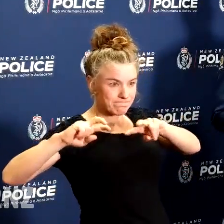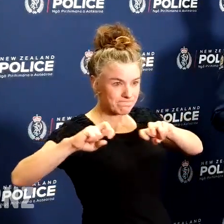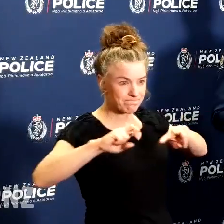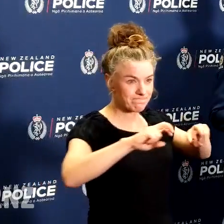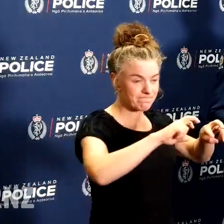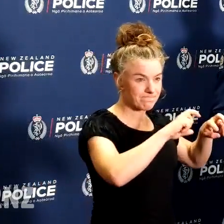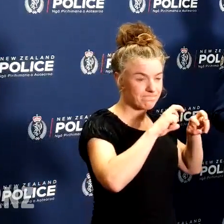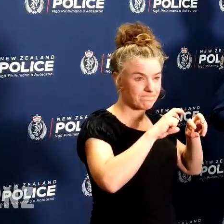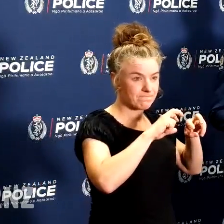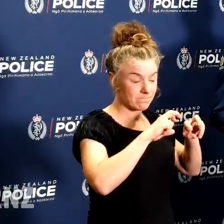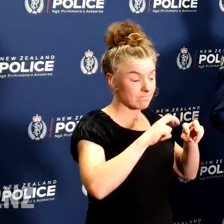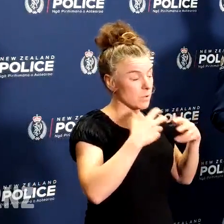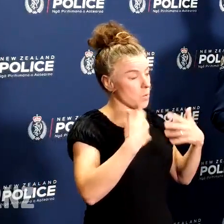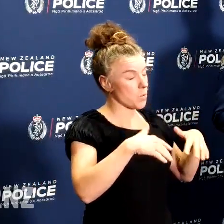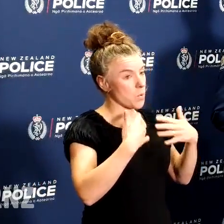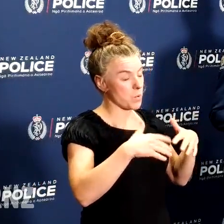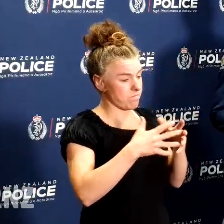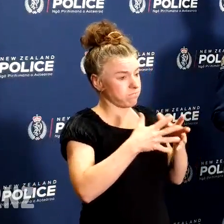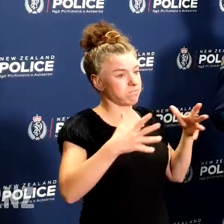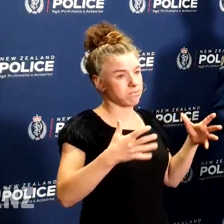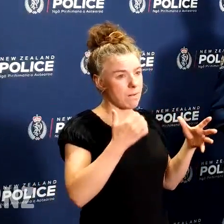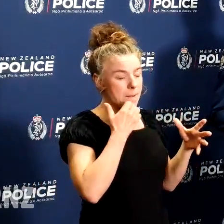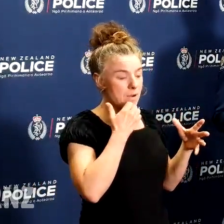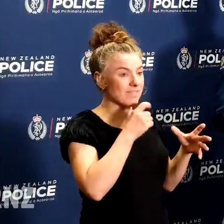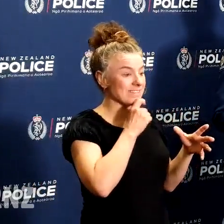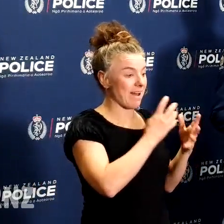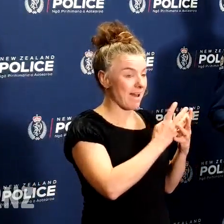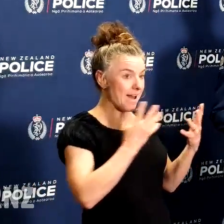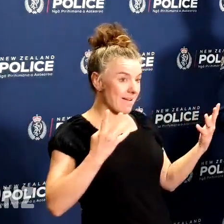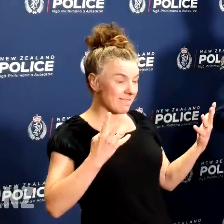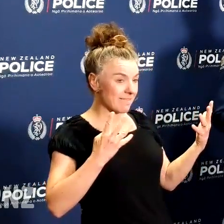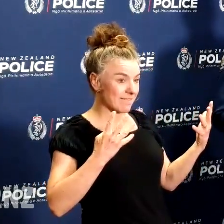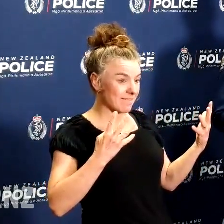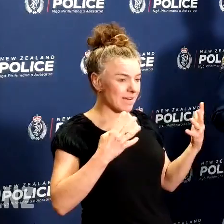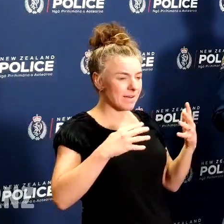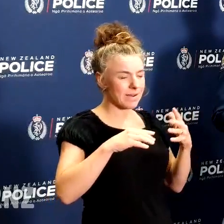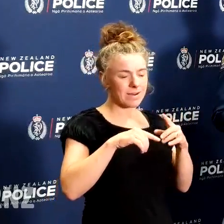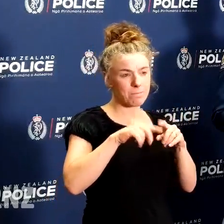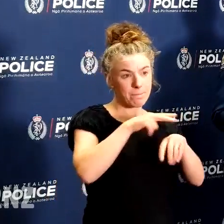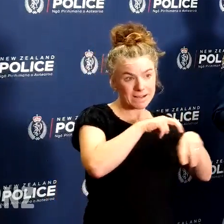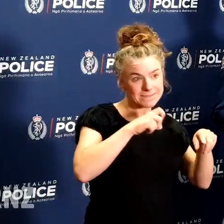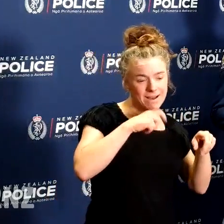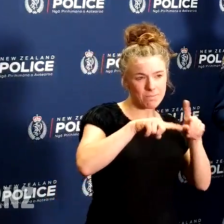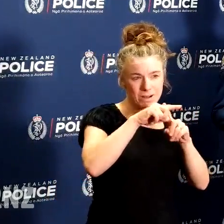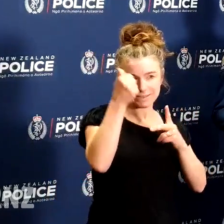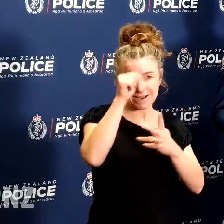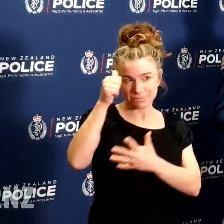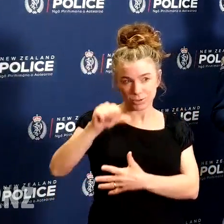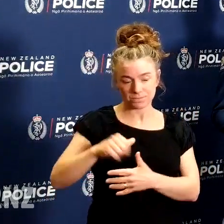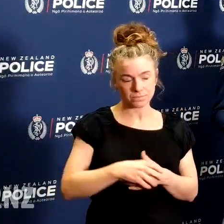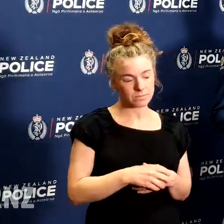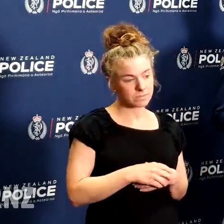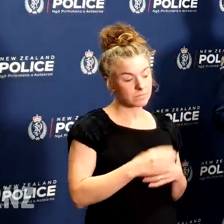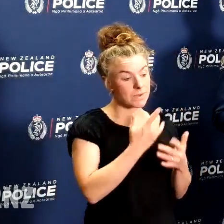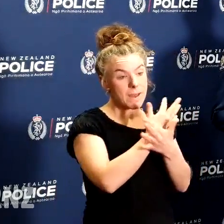conducting this investigation alongside a number of specialists. We have 250